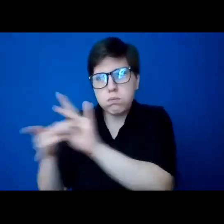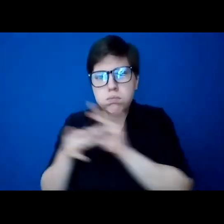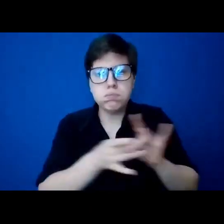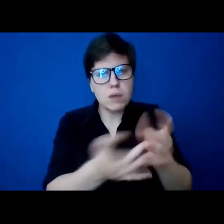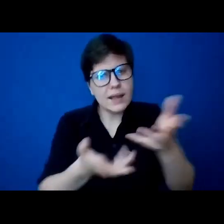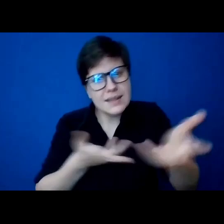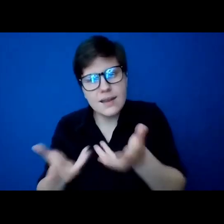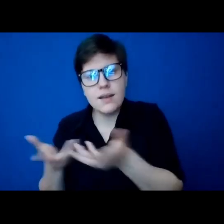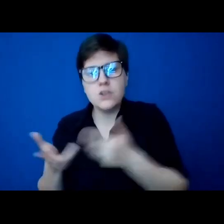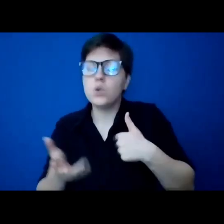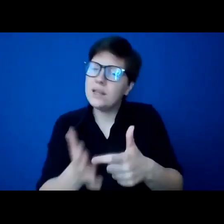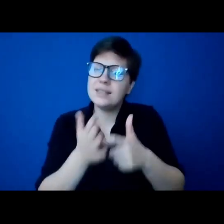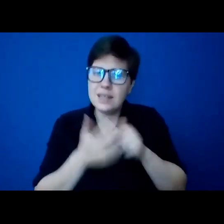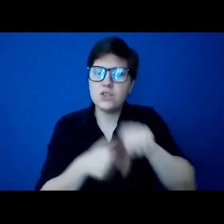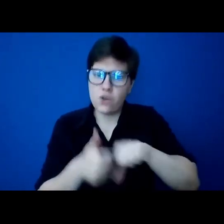We need each other.